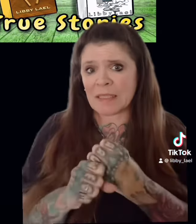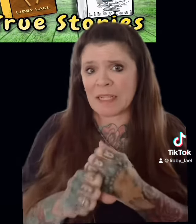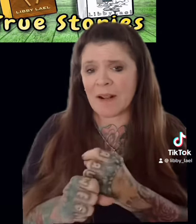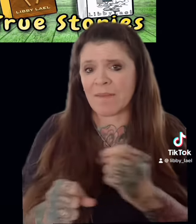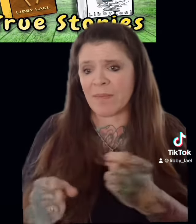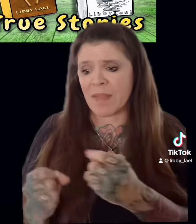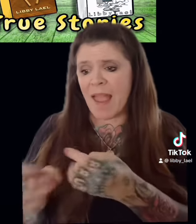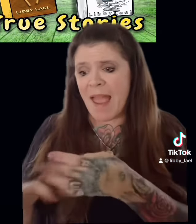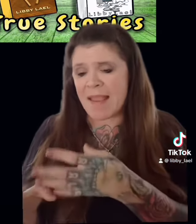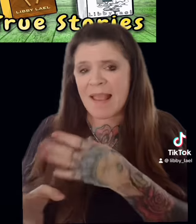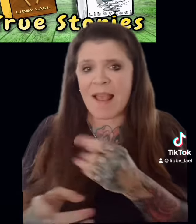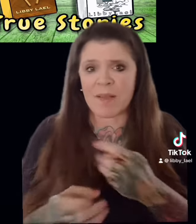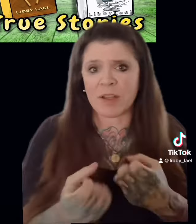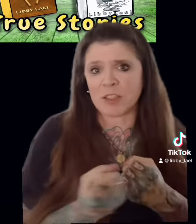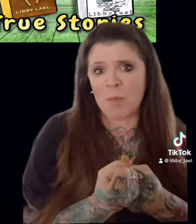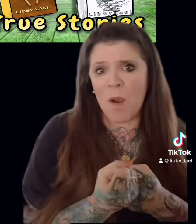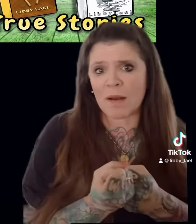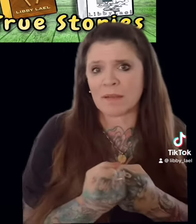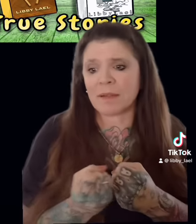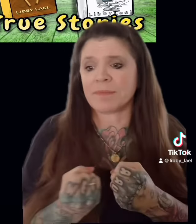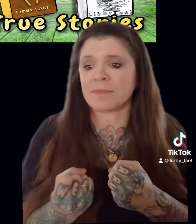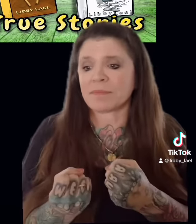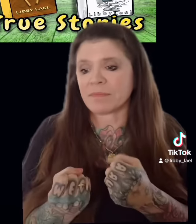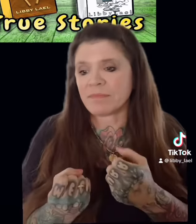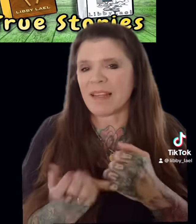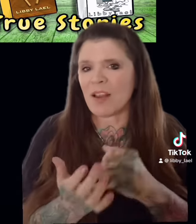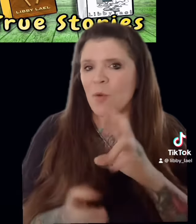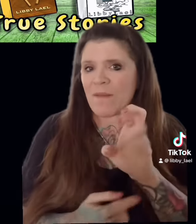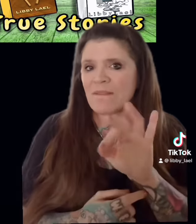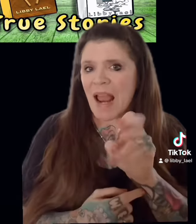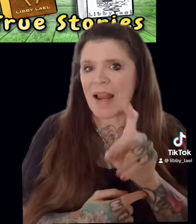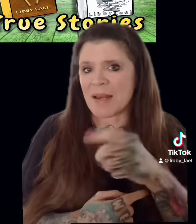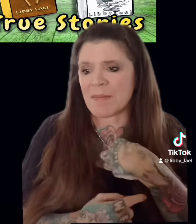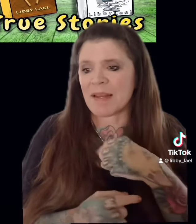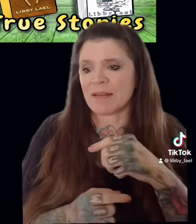the hate and support, they have refined me to be a better person as a whole.